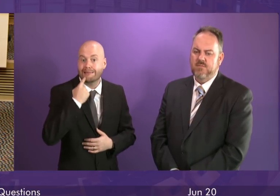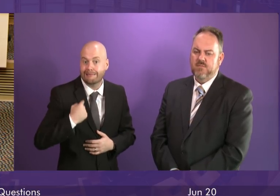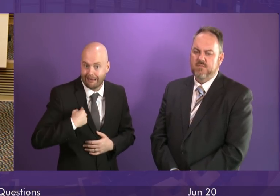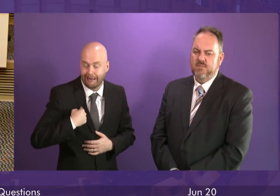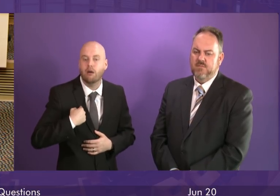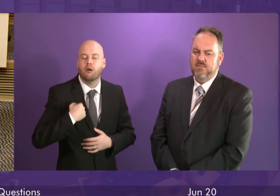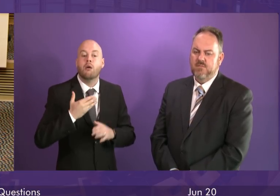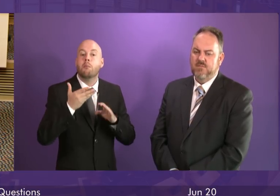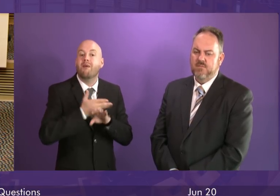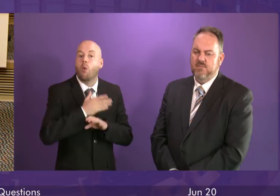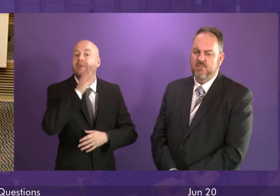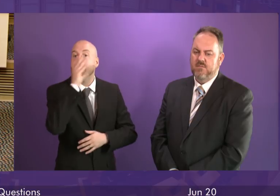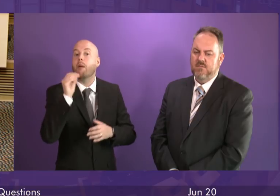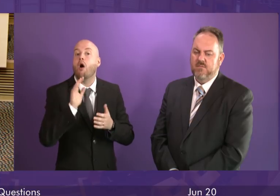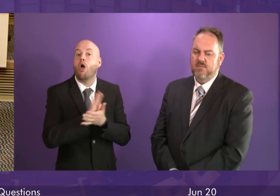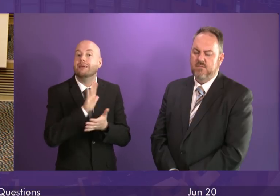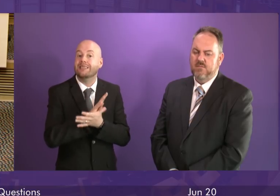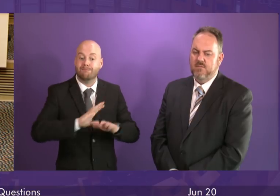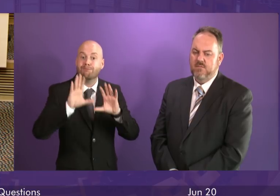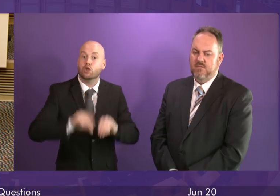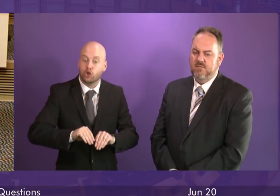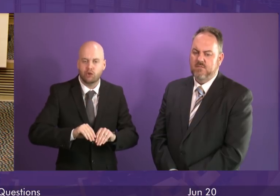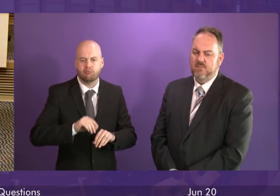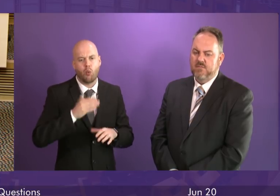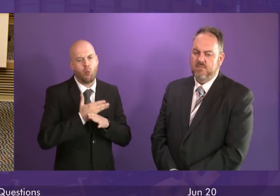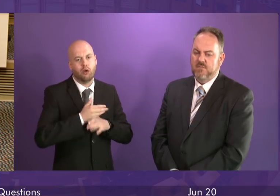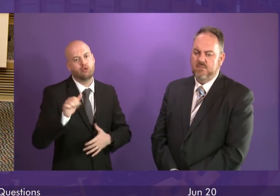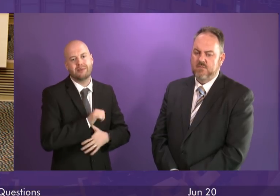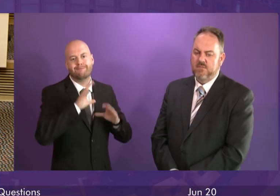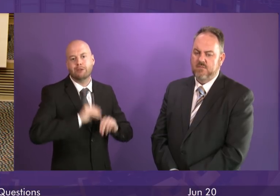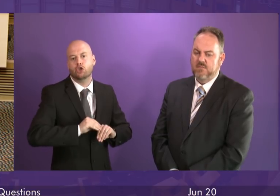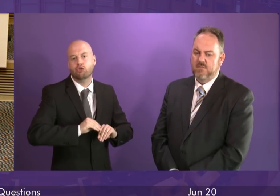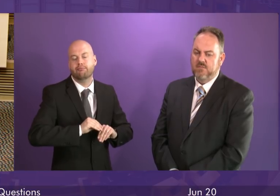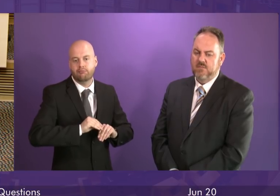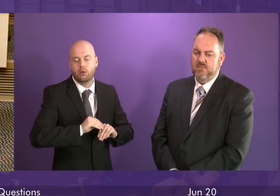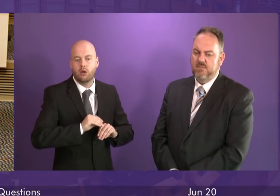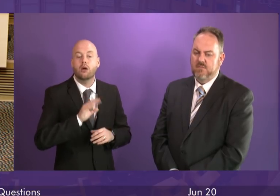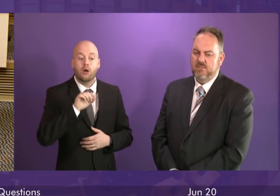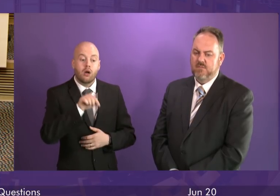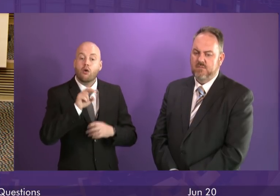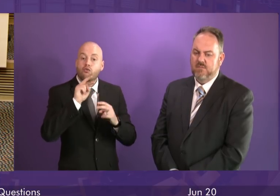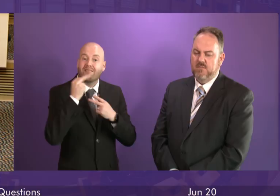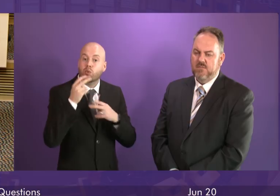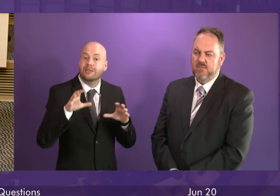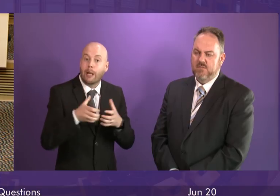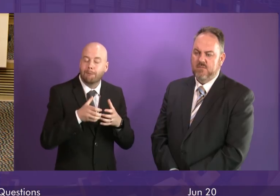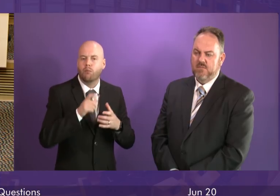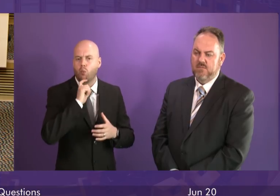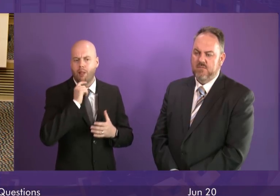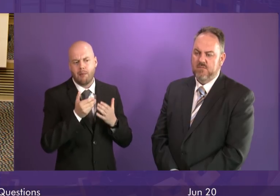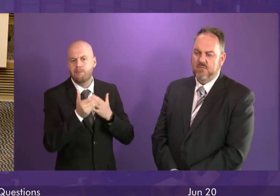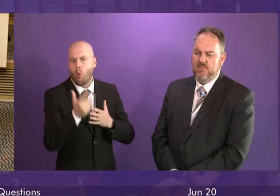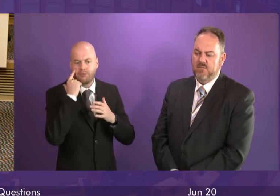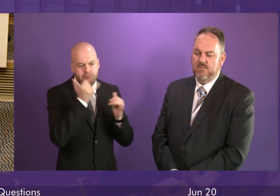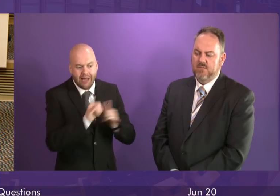holidays. It will be for the review team to consider what further tests of pupils, staff and indeed the